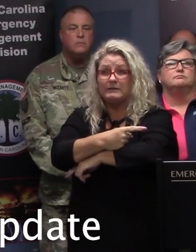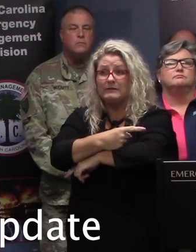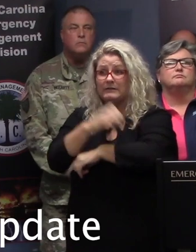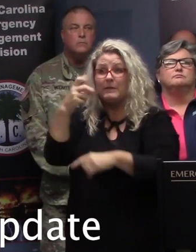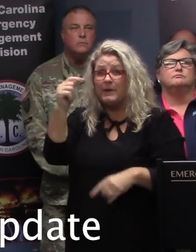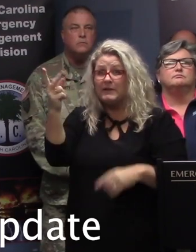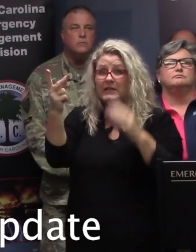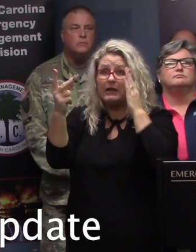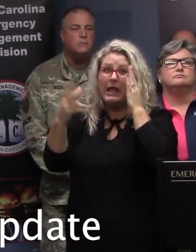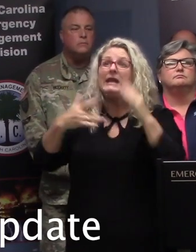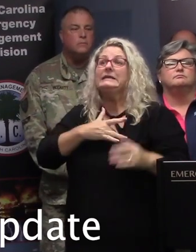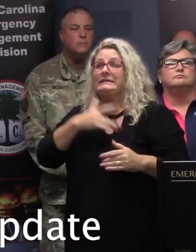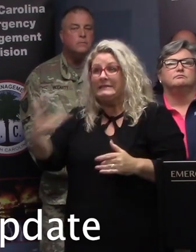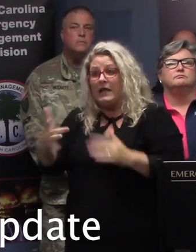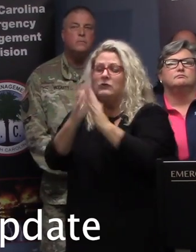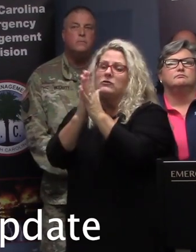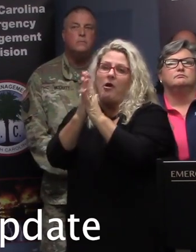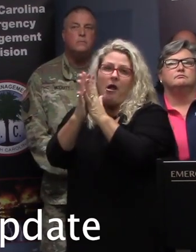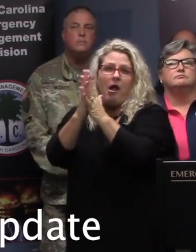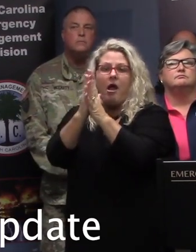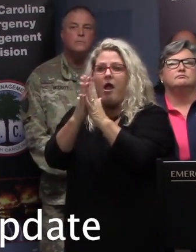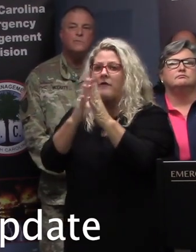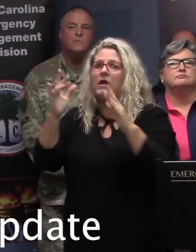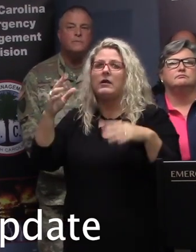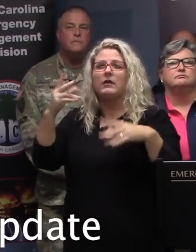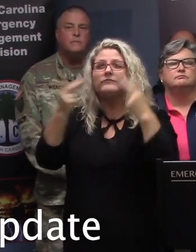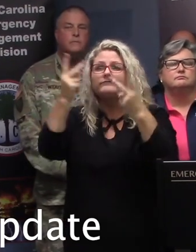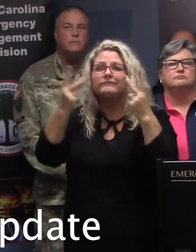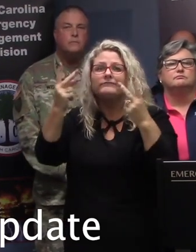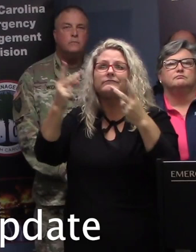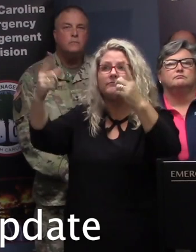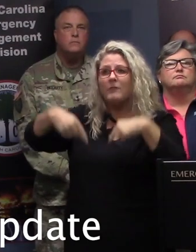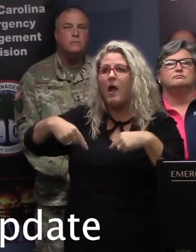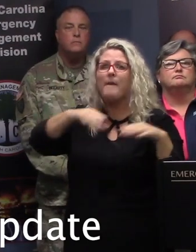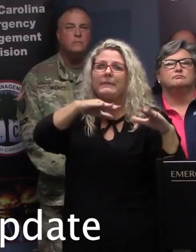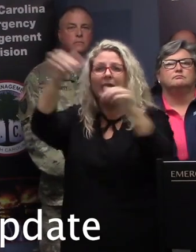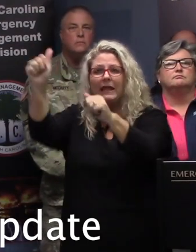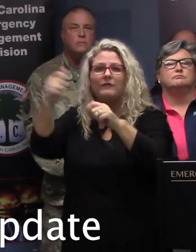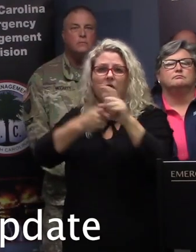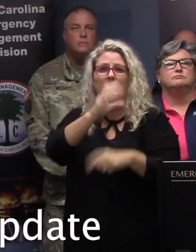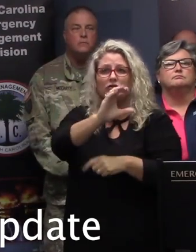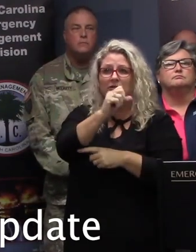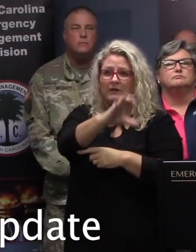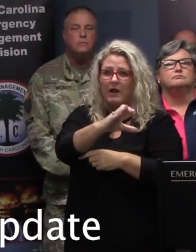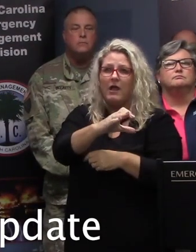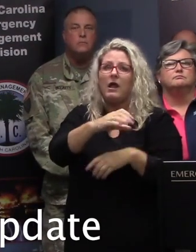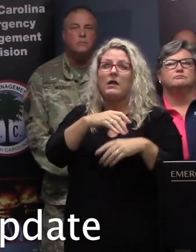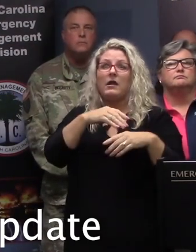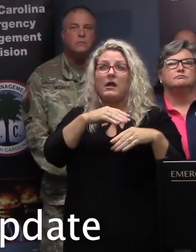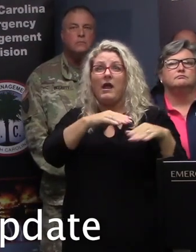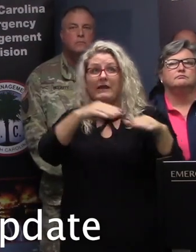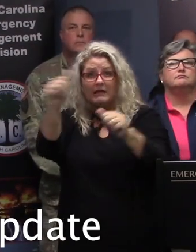This is usually a heavy traffic day with tourists leaving the coast from the Charleston area. When you add to this traffic,